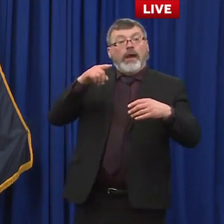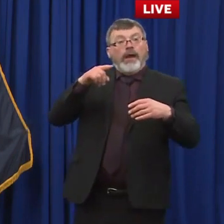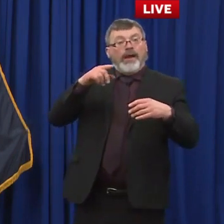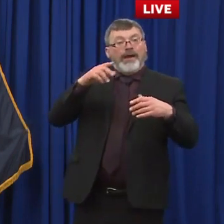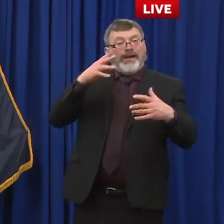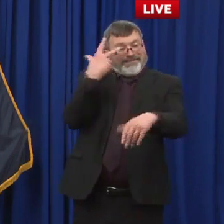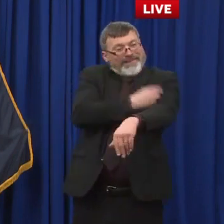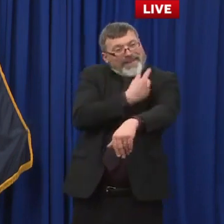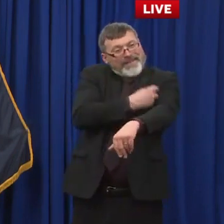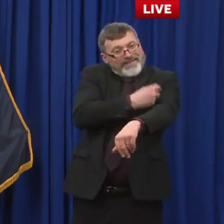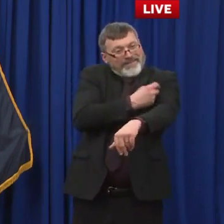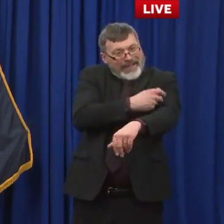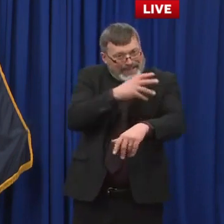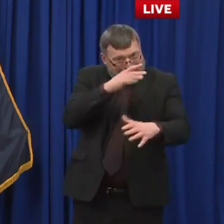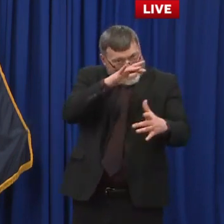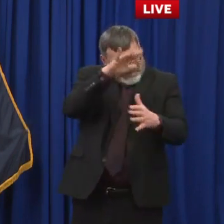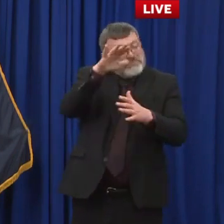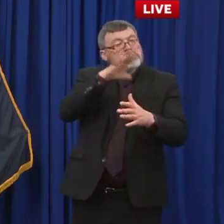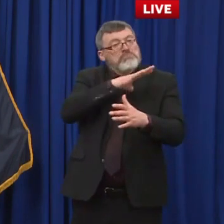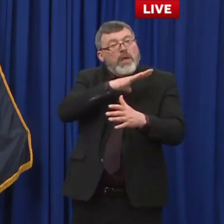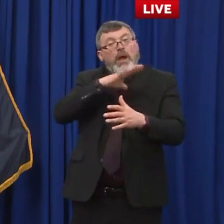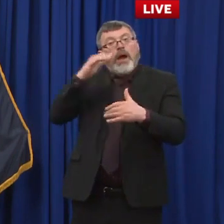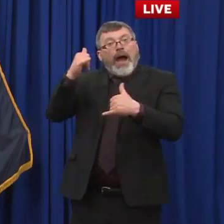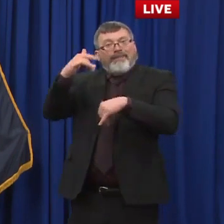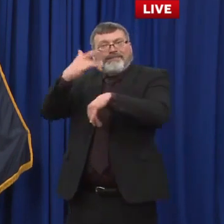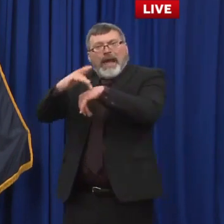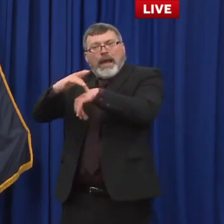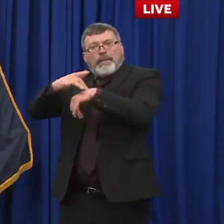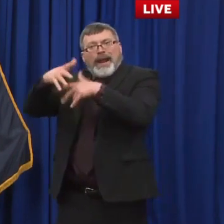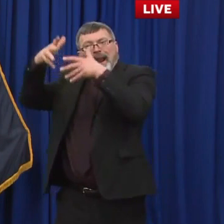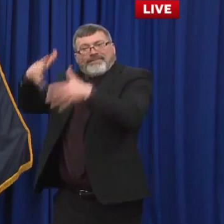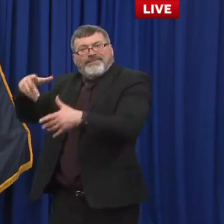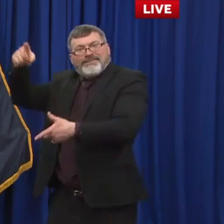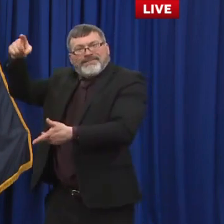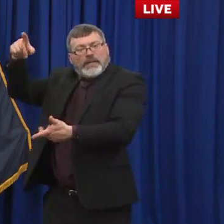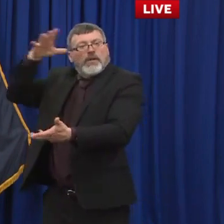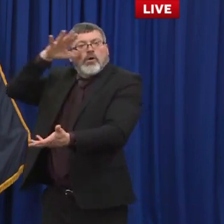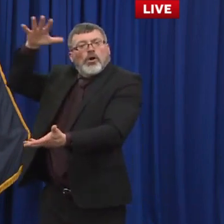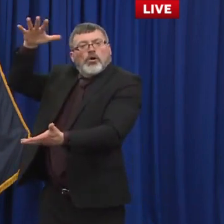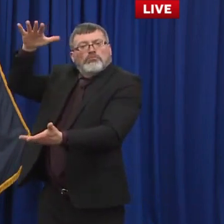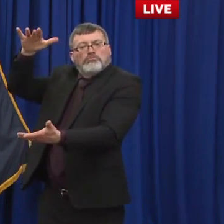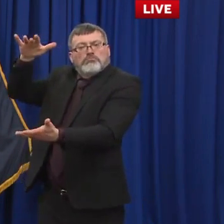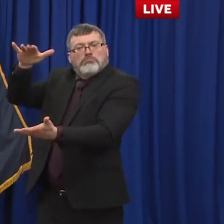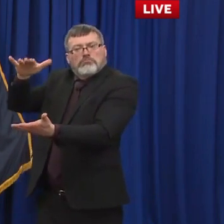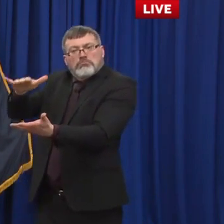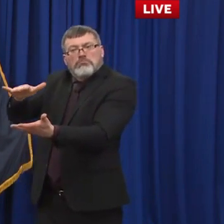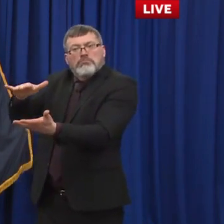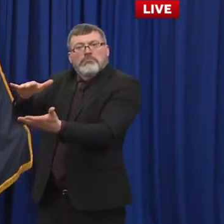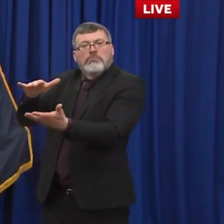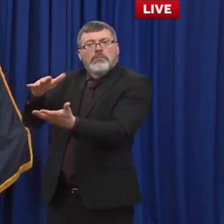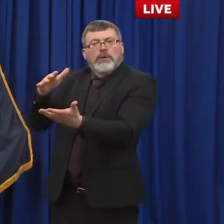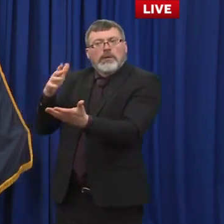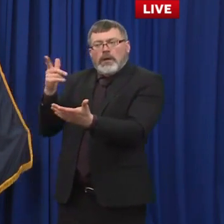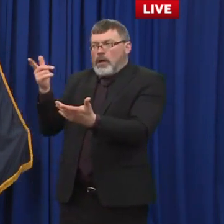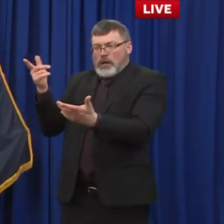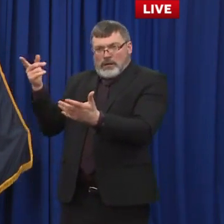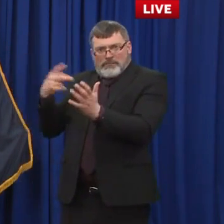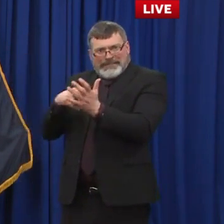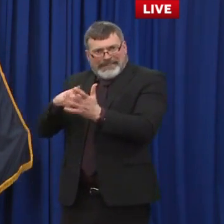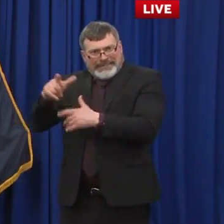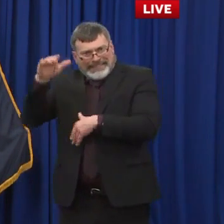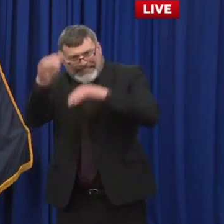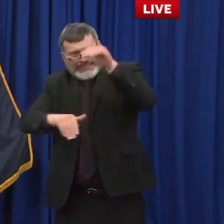if you want to call it of people who might be able to be willing to get vaccinated? Yeah I mean I think it'll be a consistent message if anything um I don't know you know we'll